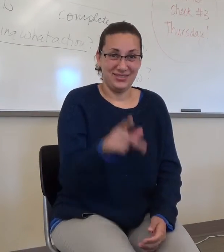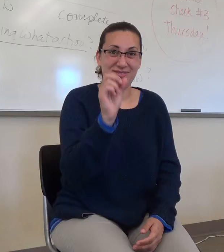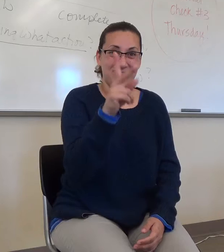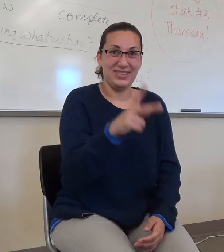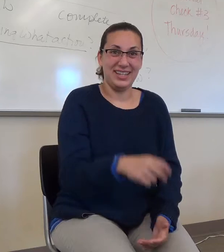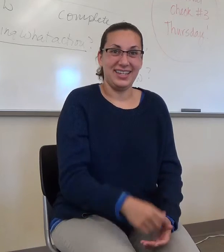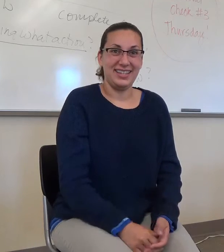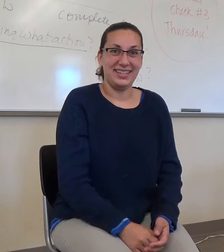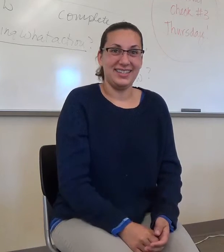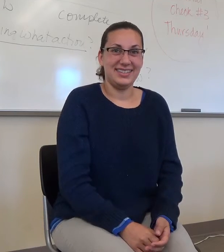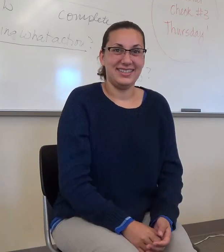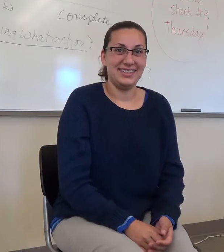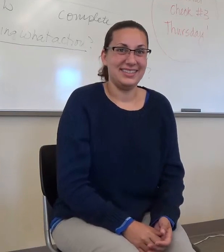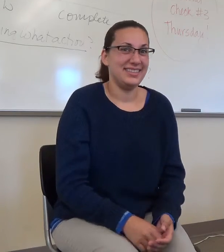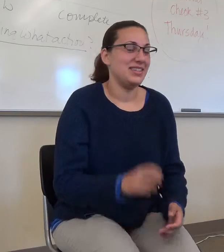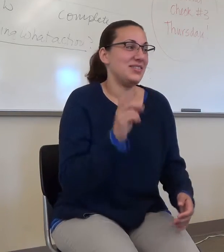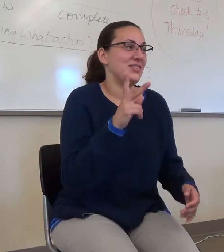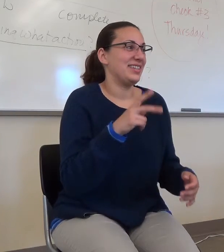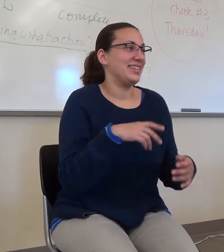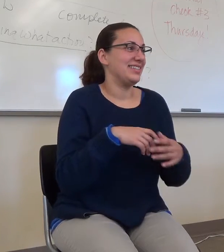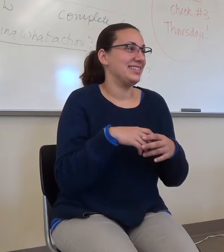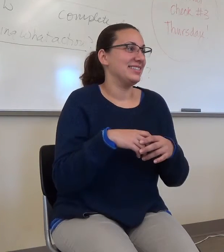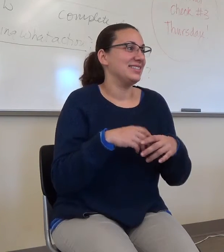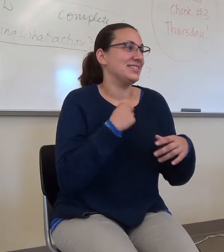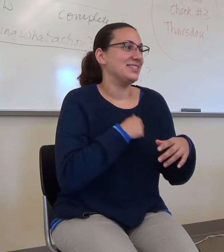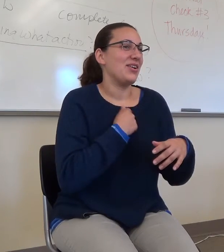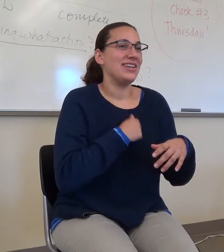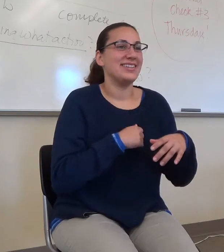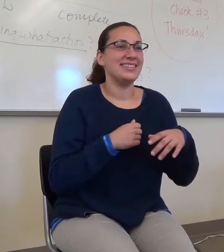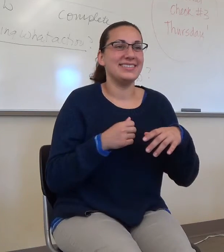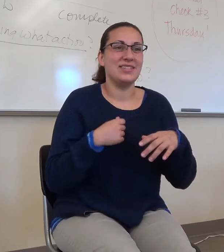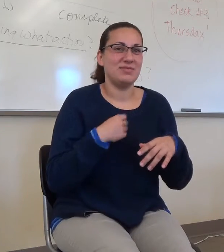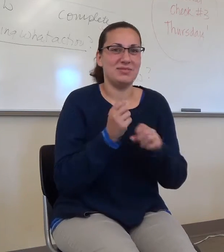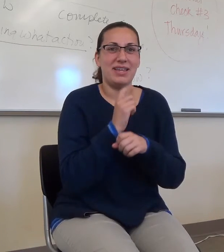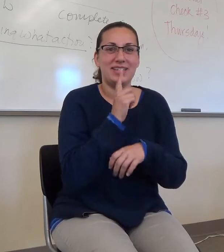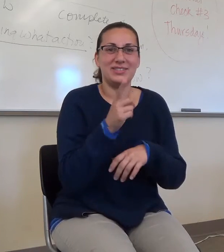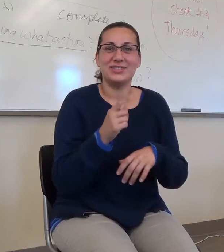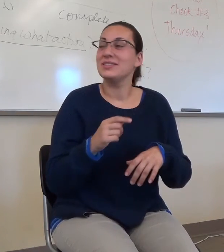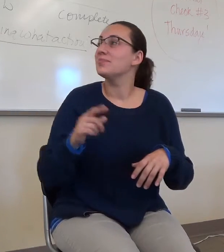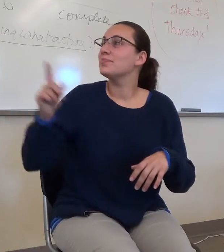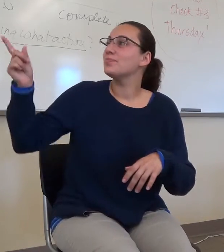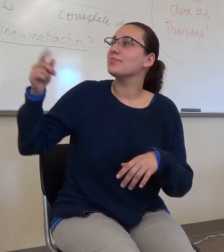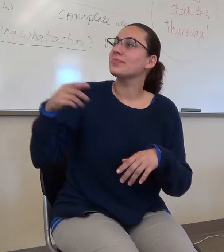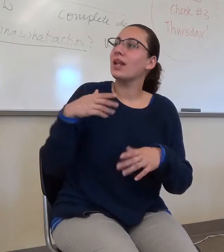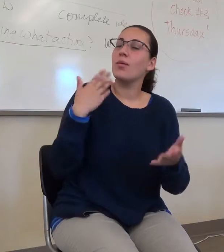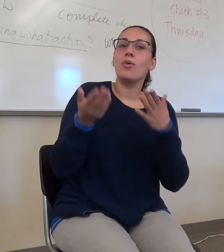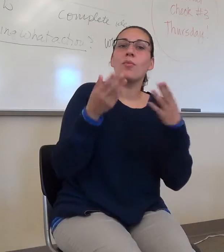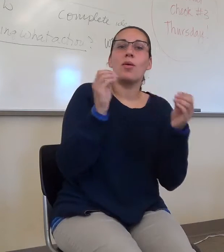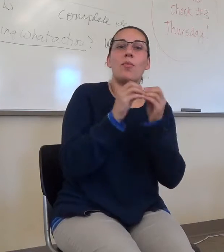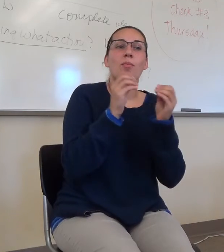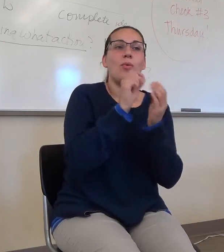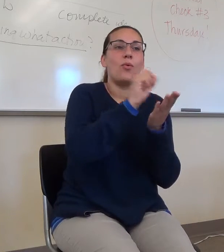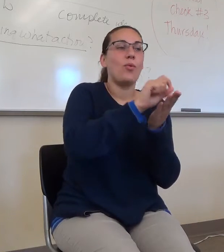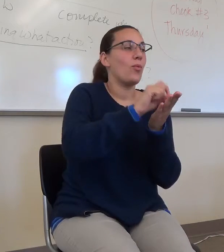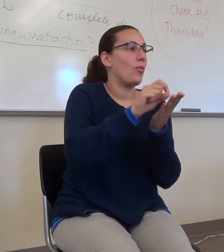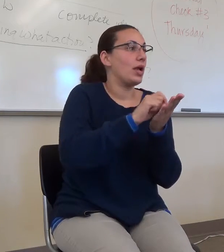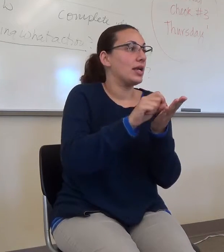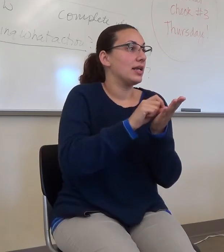but I have to say, I'll probably do more writing. This was just up here. I'll probably do more writing on these than I do even on your